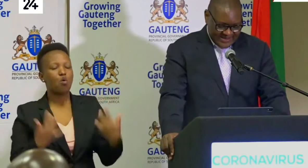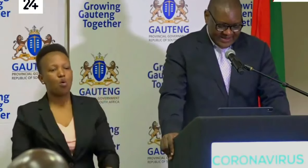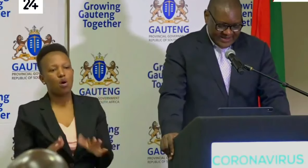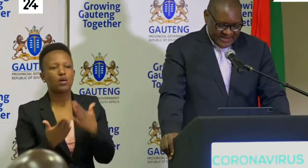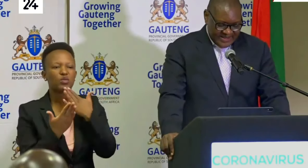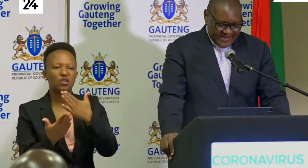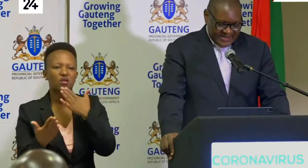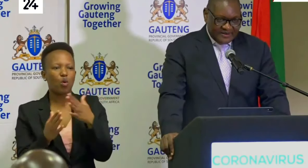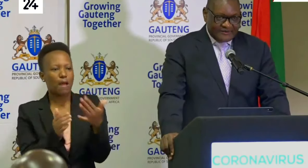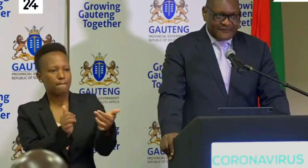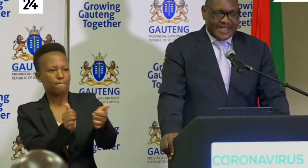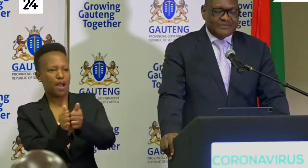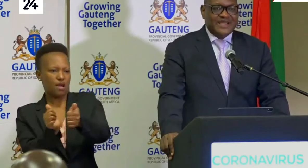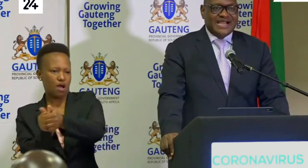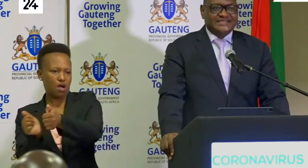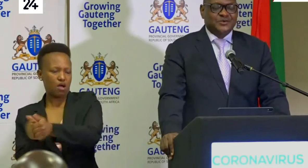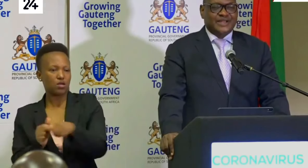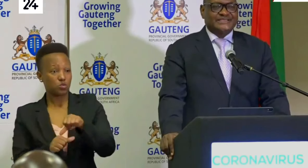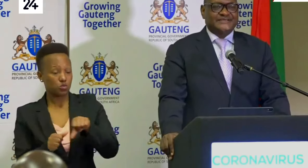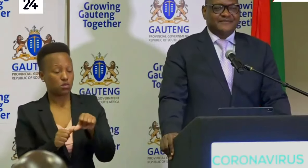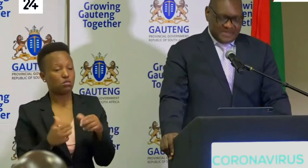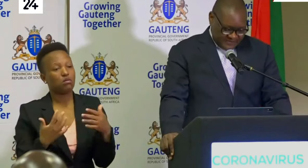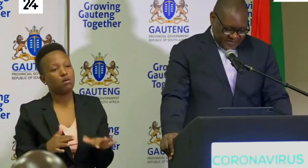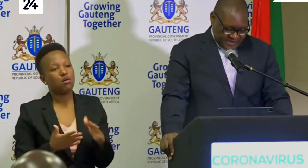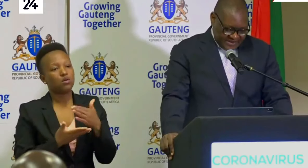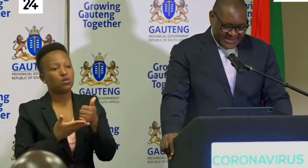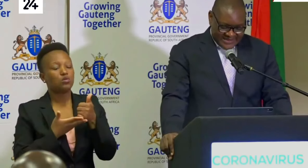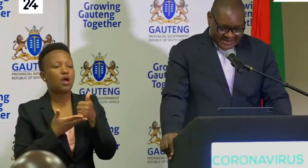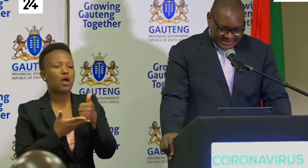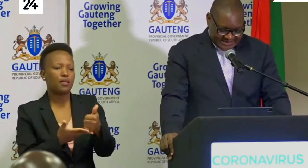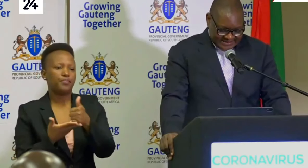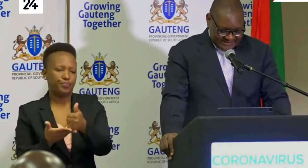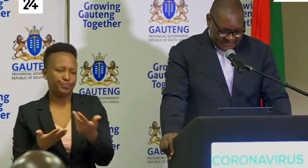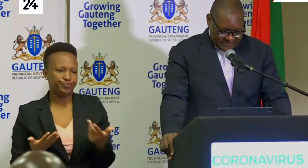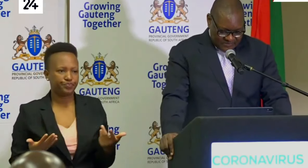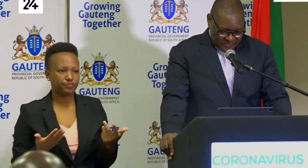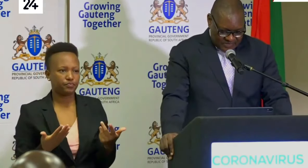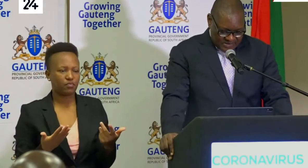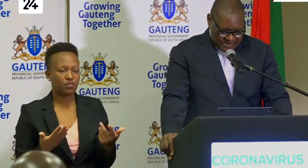for helping us to reach at least